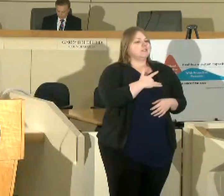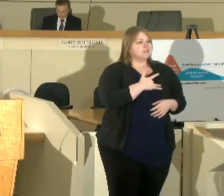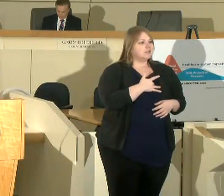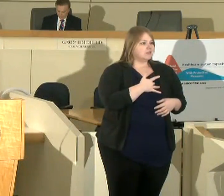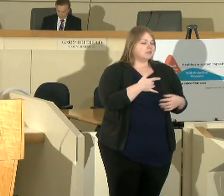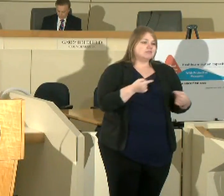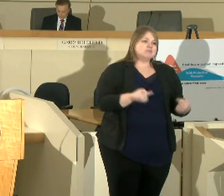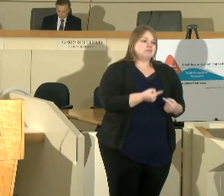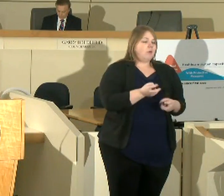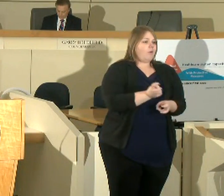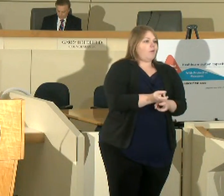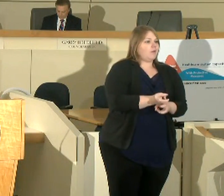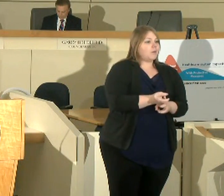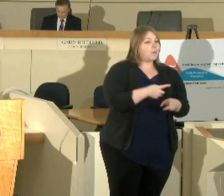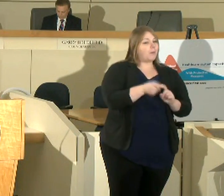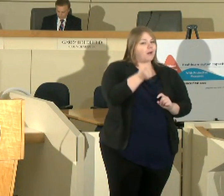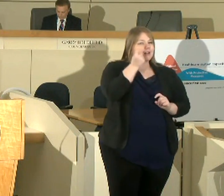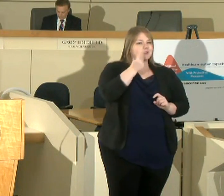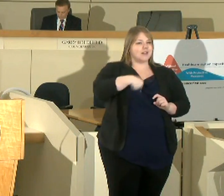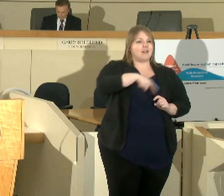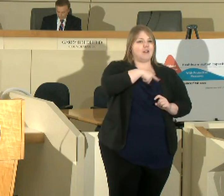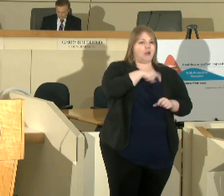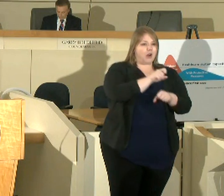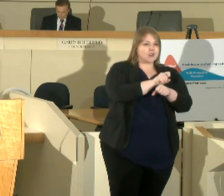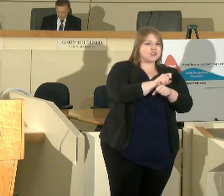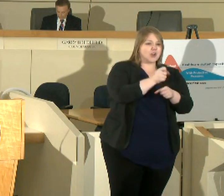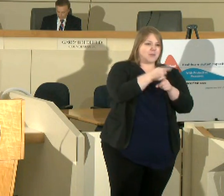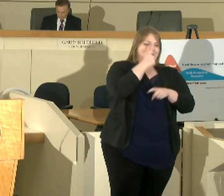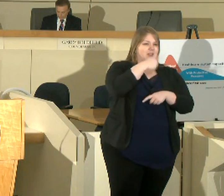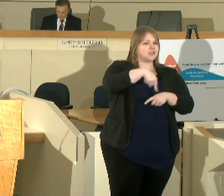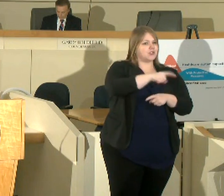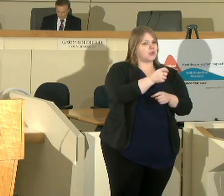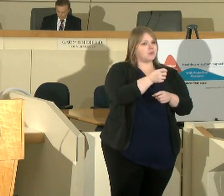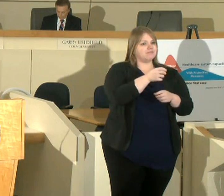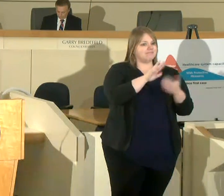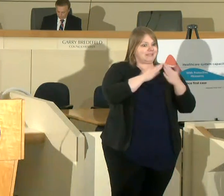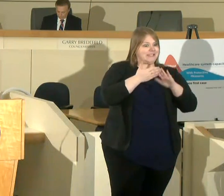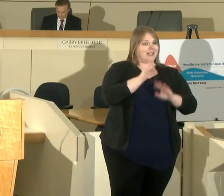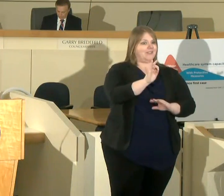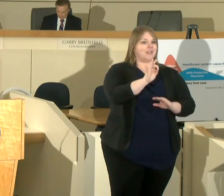difficult but our job is to make sure that we look out for the health of the whole city